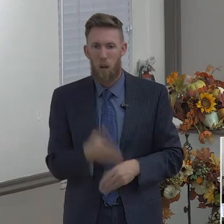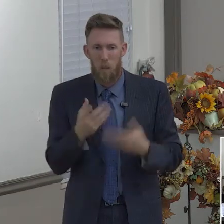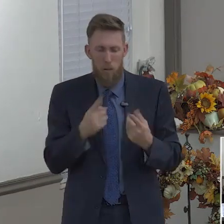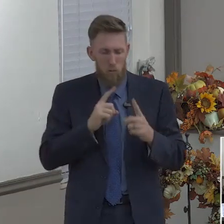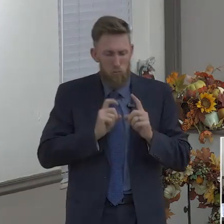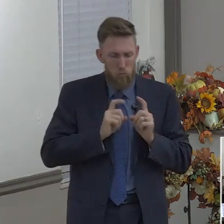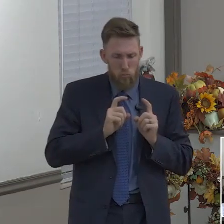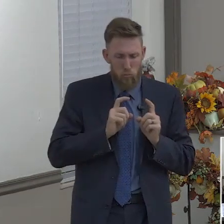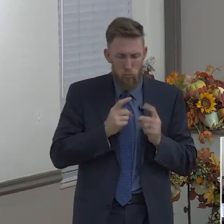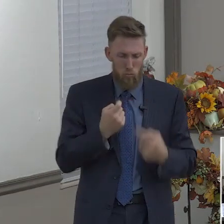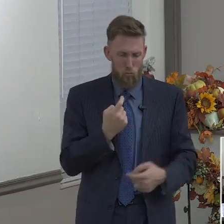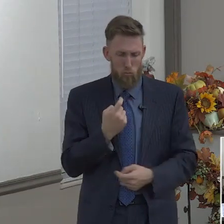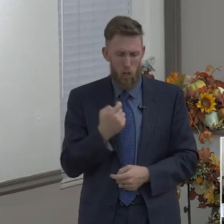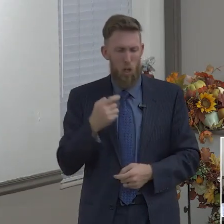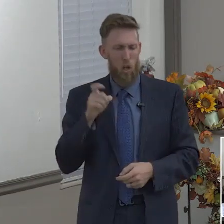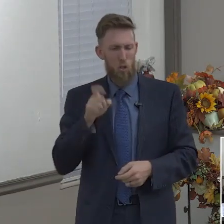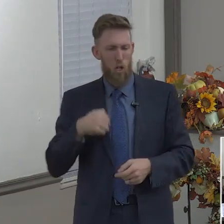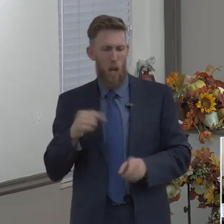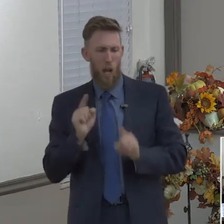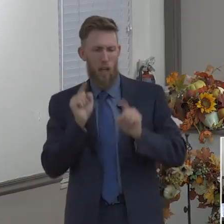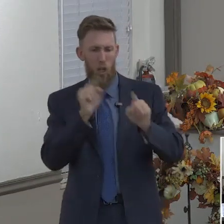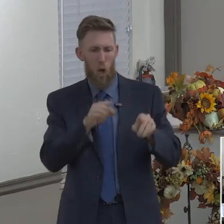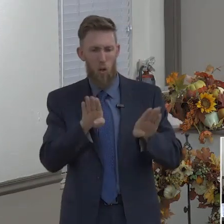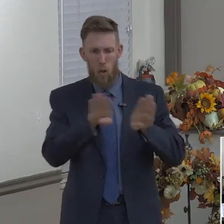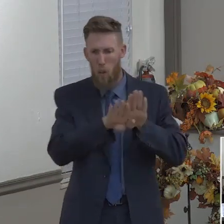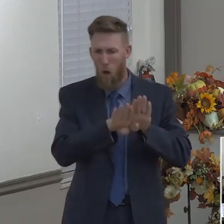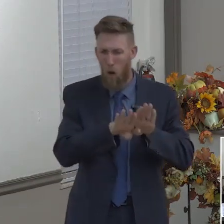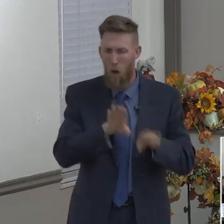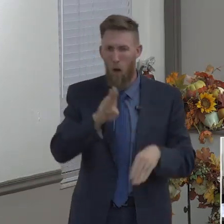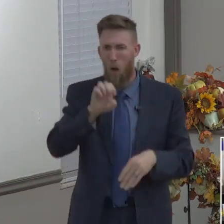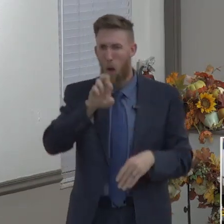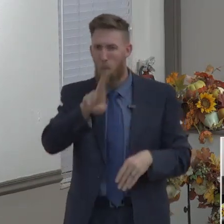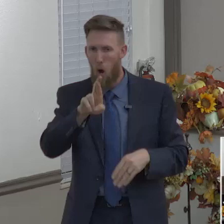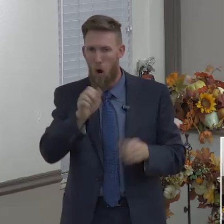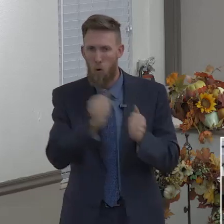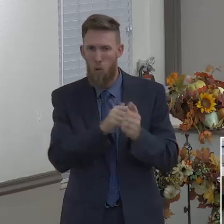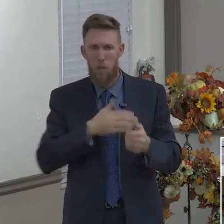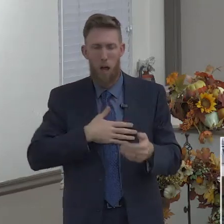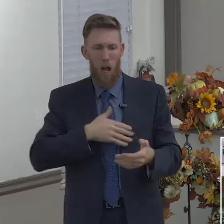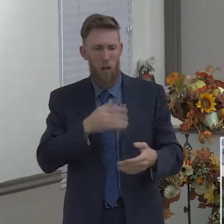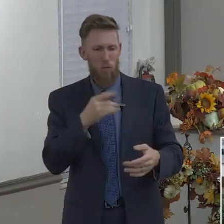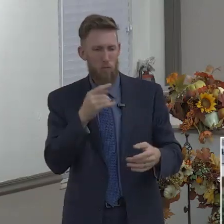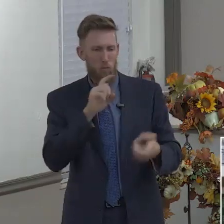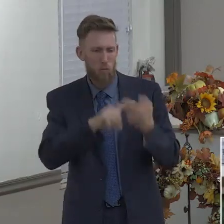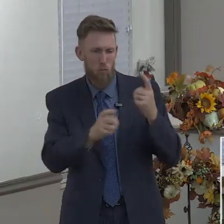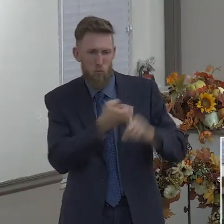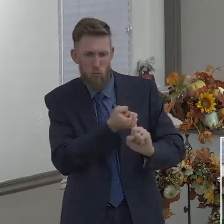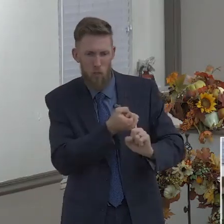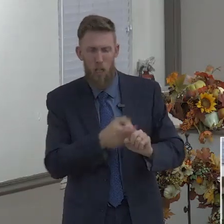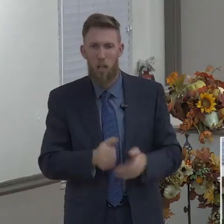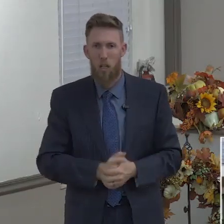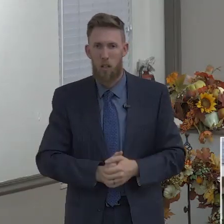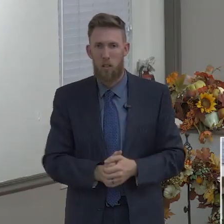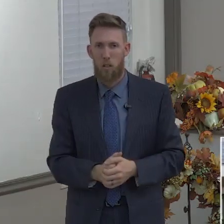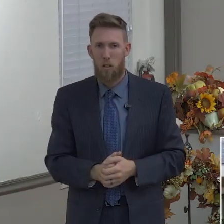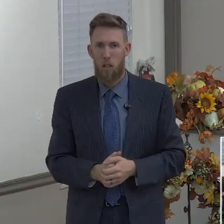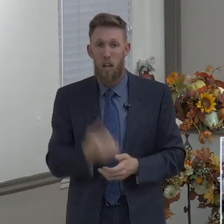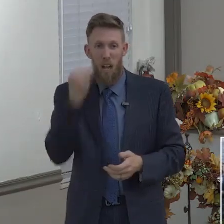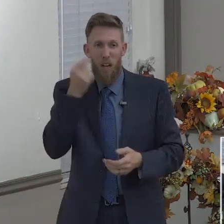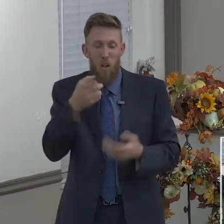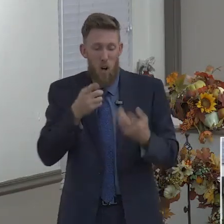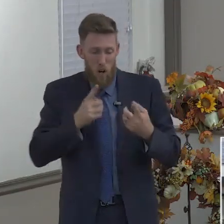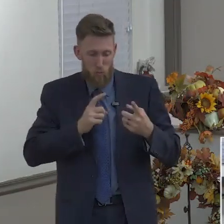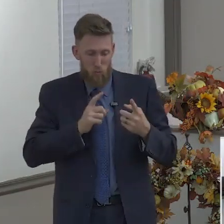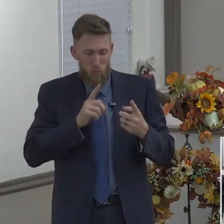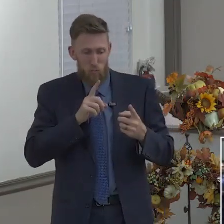is a spiritual blindness. No spiritual perception. And the Bible says they cannot see afar off. So these people who do not have these things,